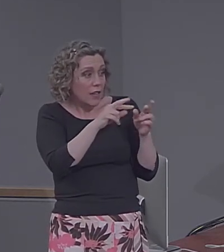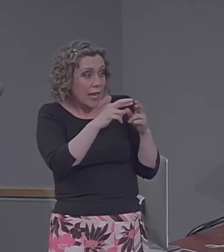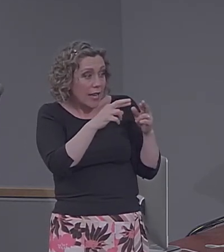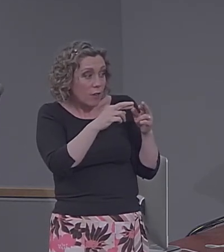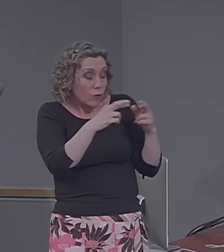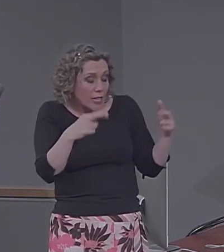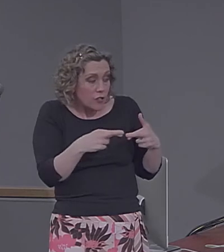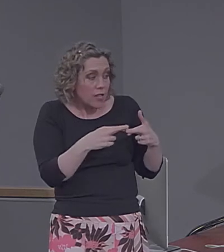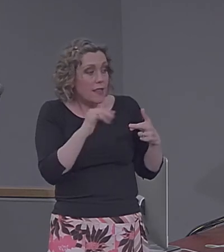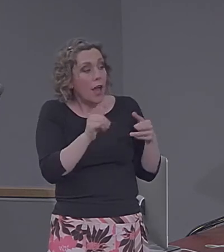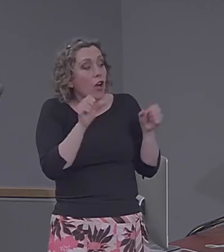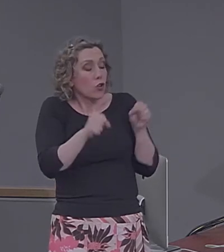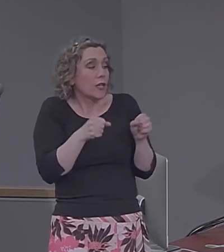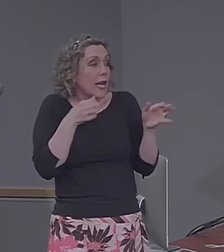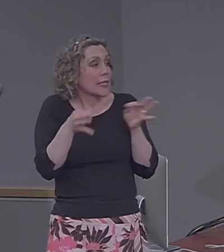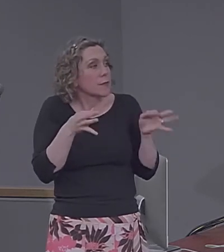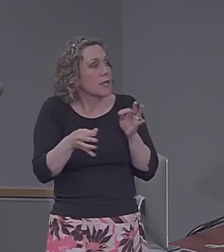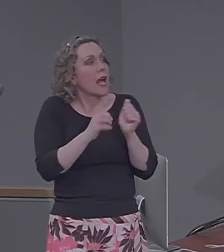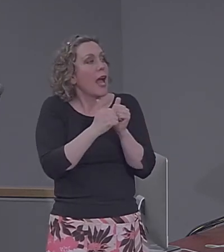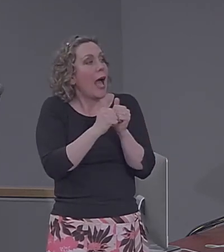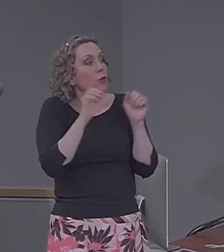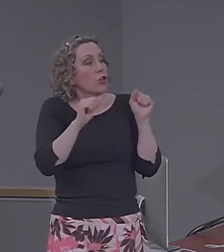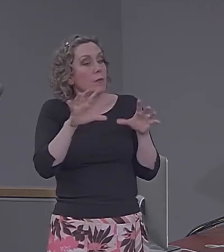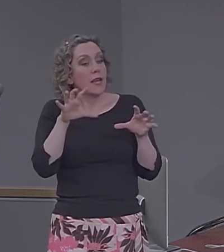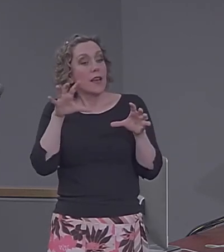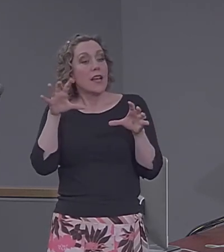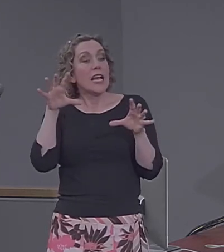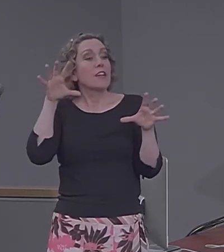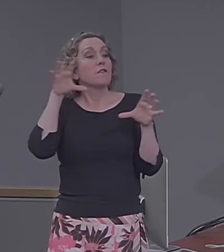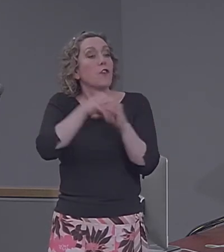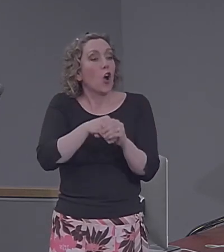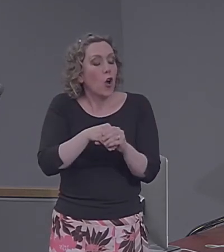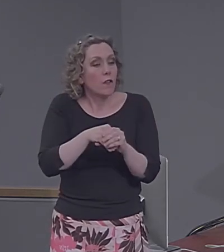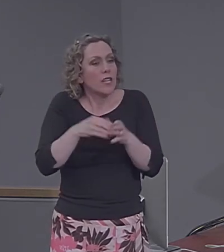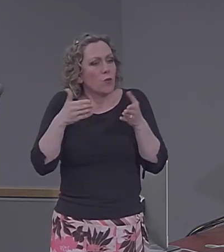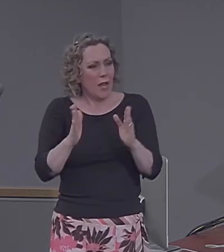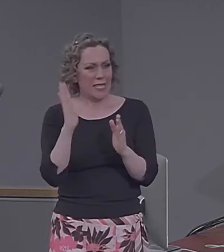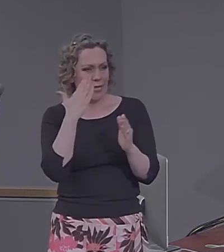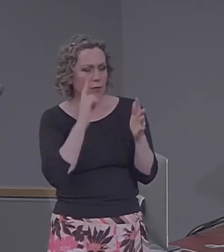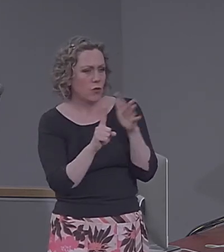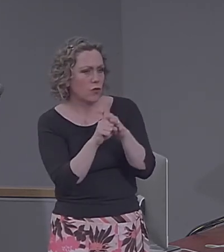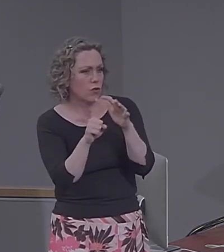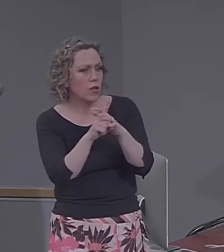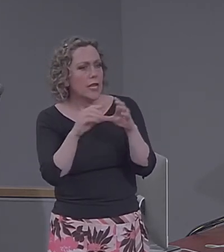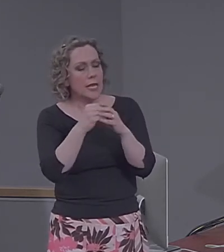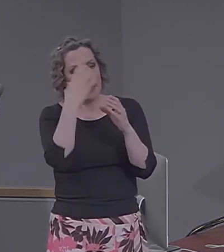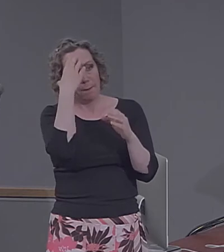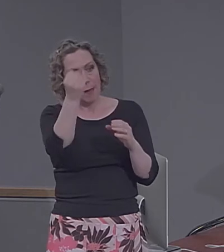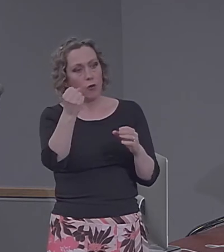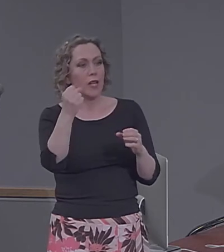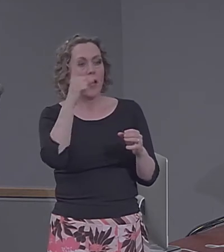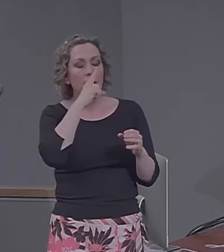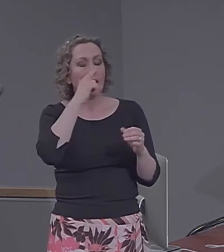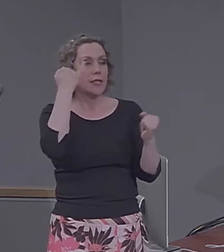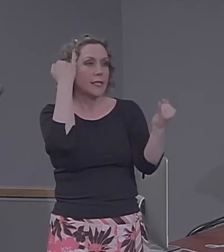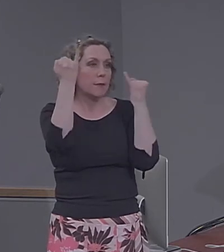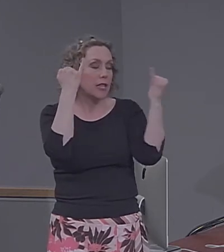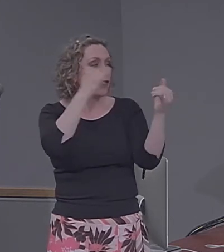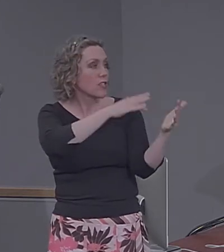explain how it could be involved in ways that it seems to in these memory and simulation studies, as well as other